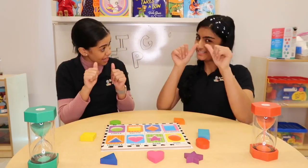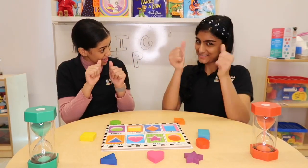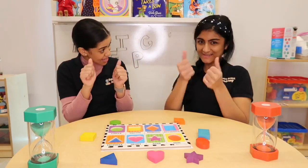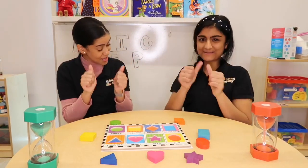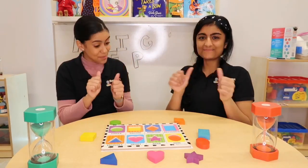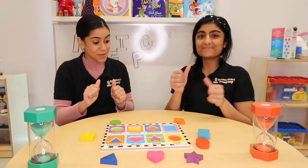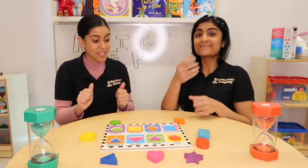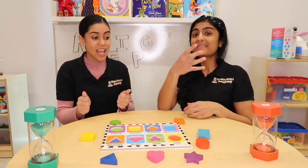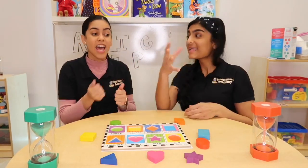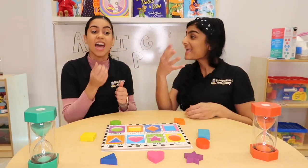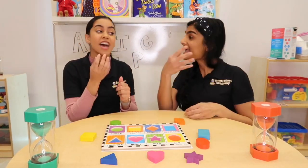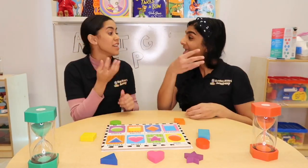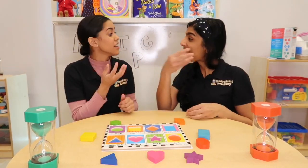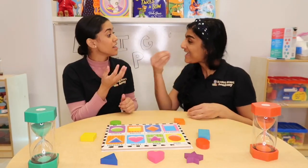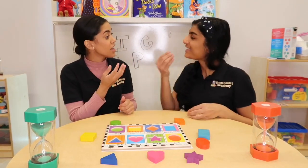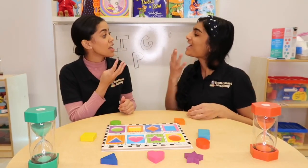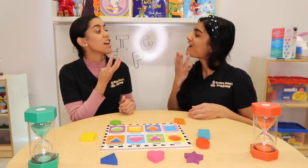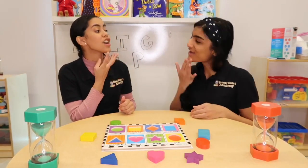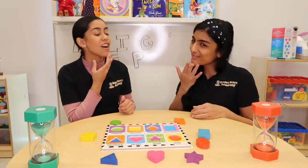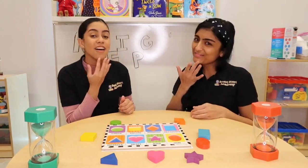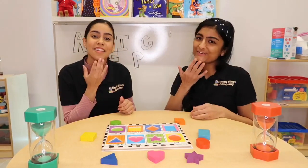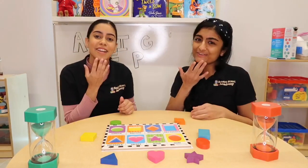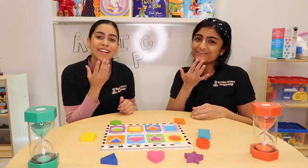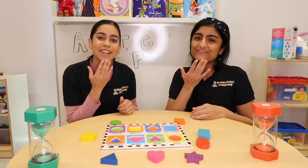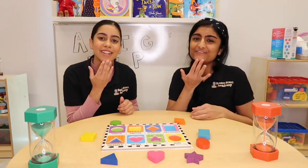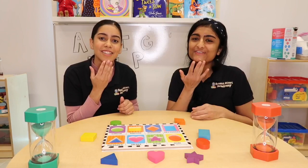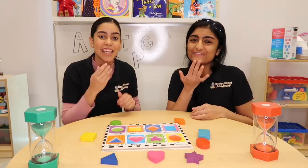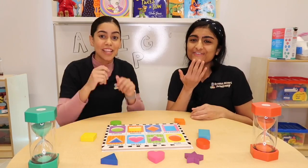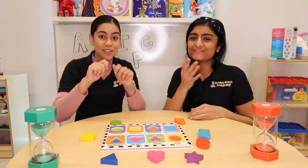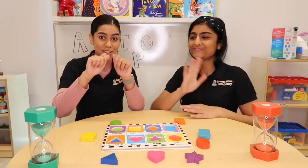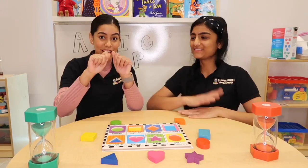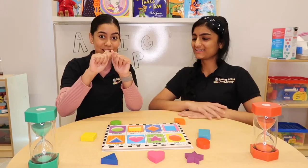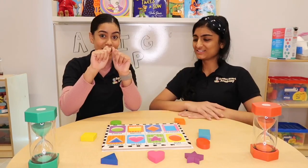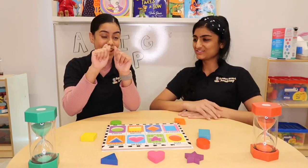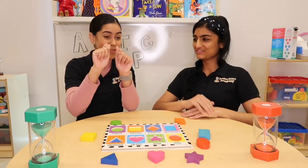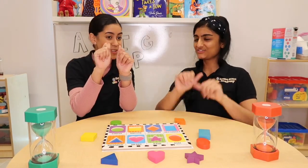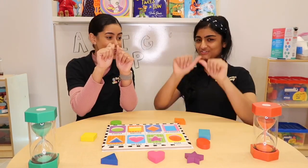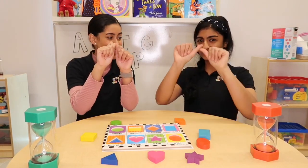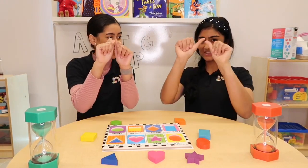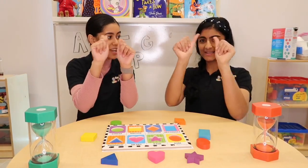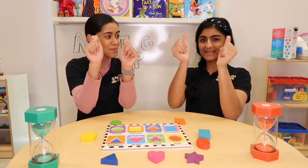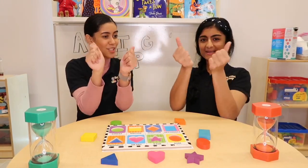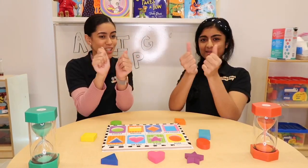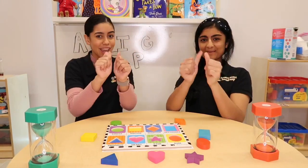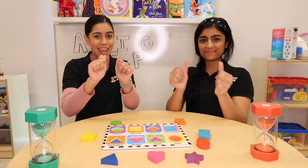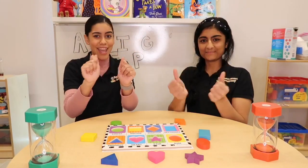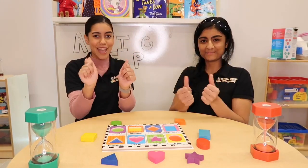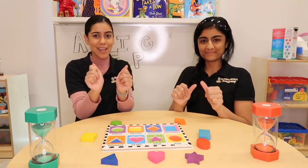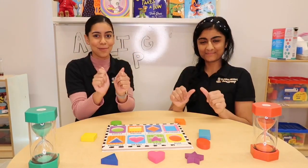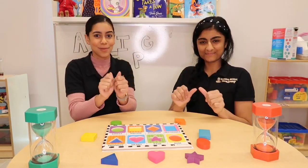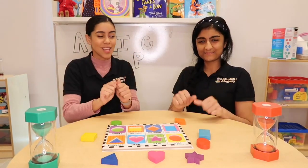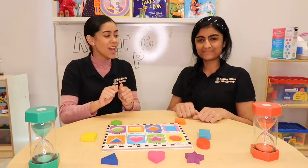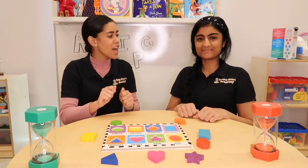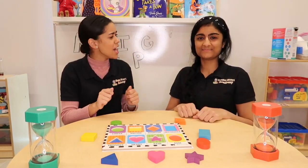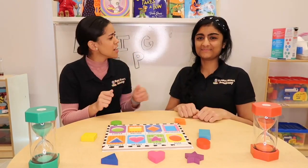and colors. Can you say shape? you sign shape? Shapes and